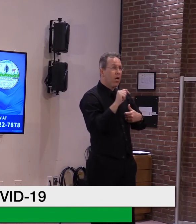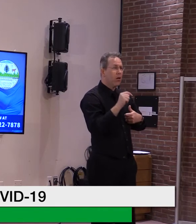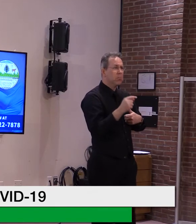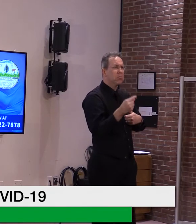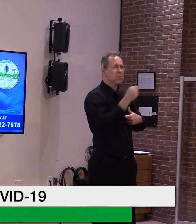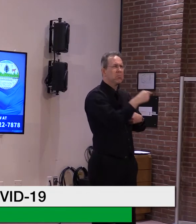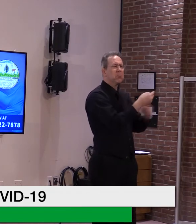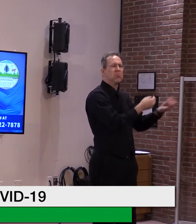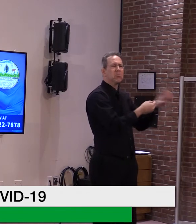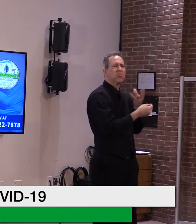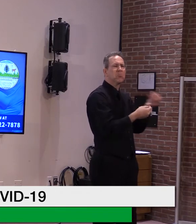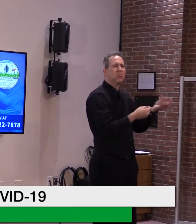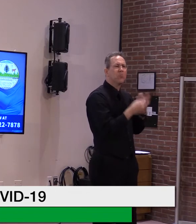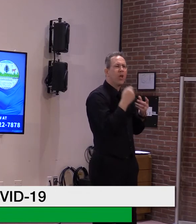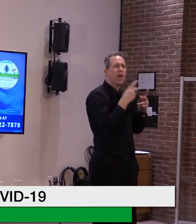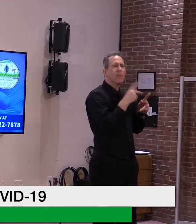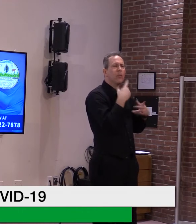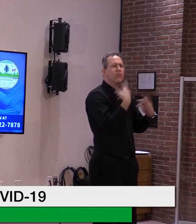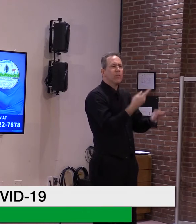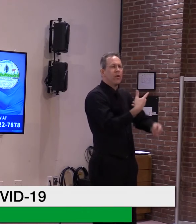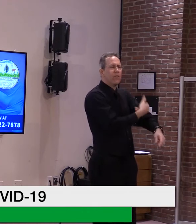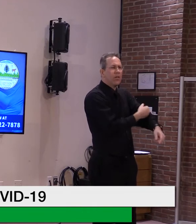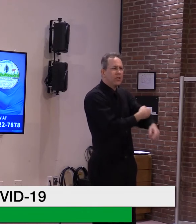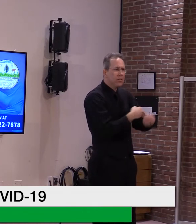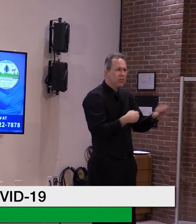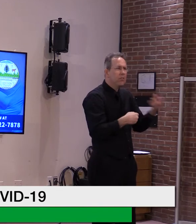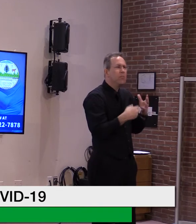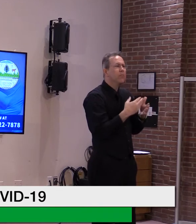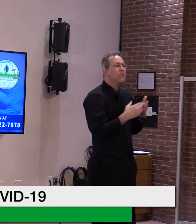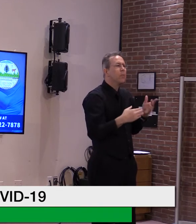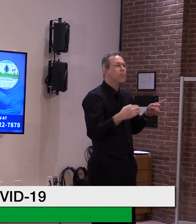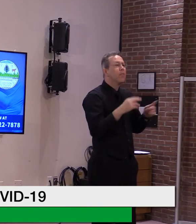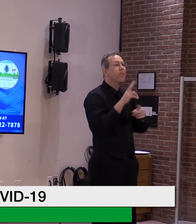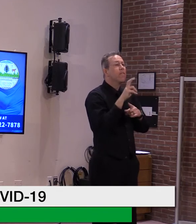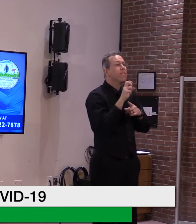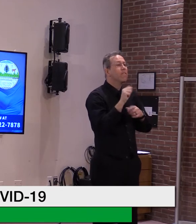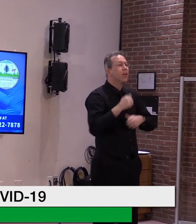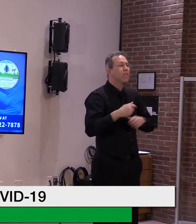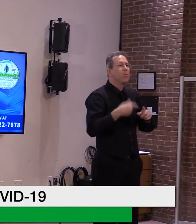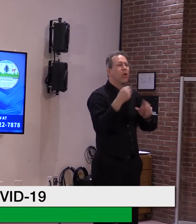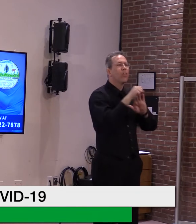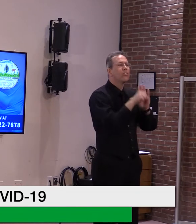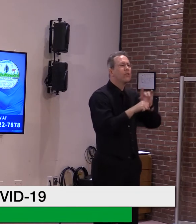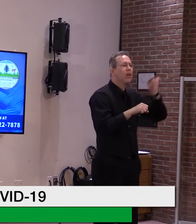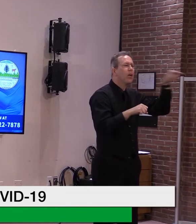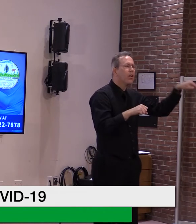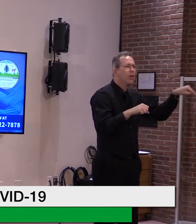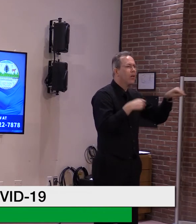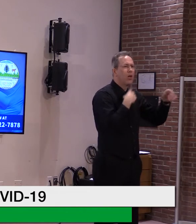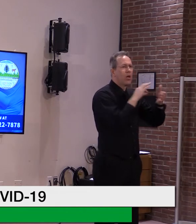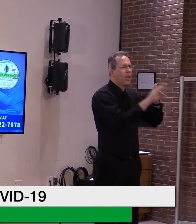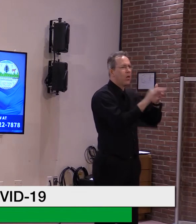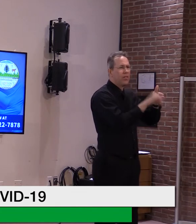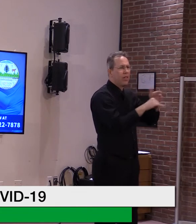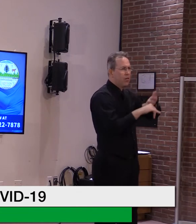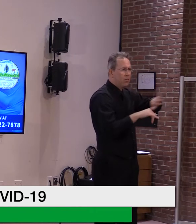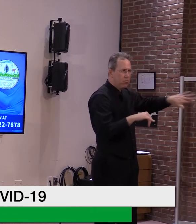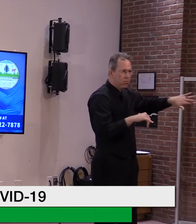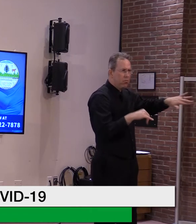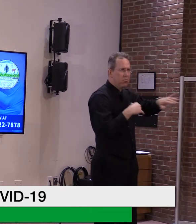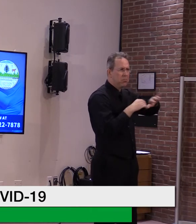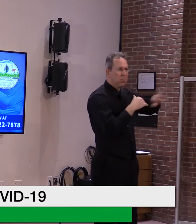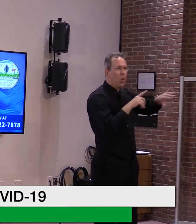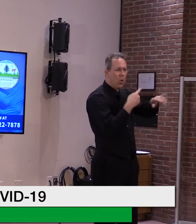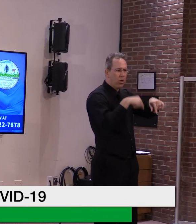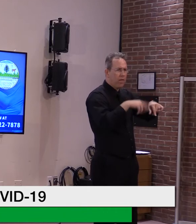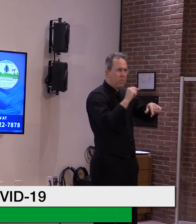we understand who's been vaccinated and, and try to enter, um, try to make sure that we, um,